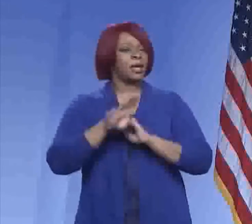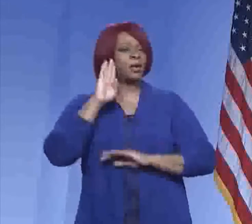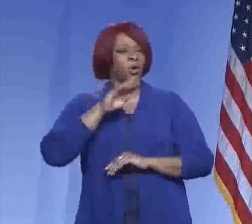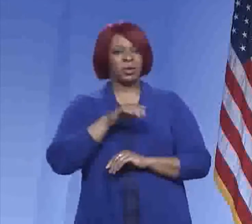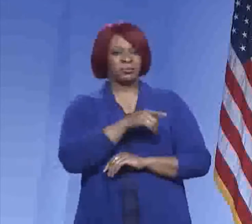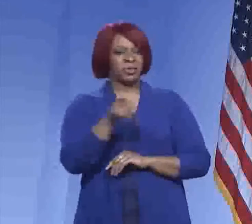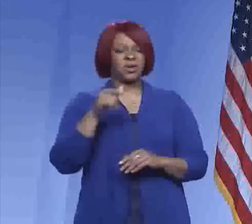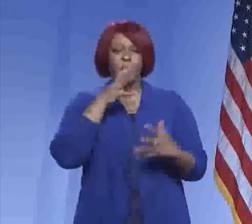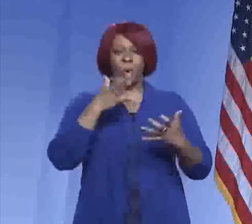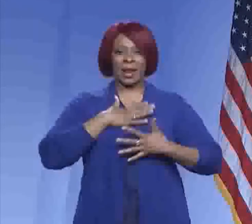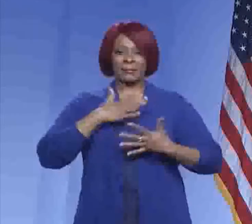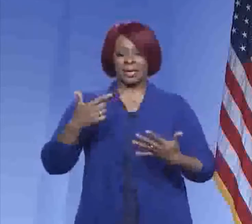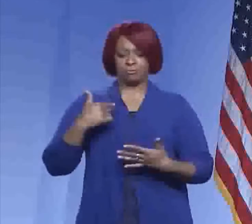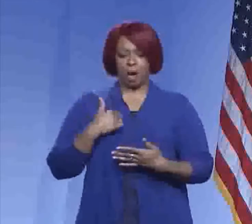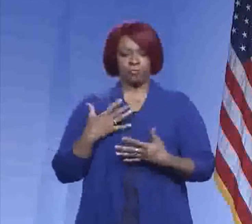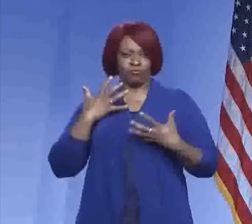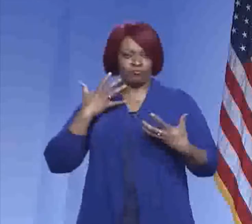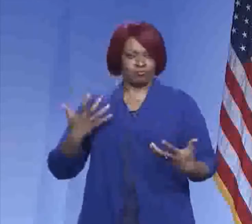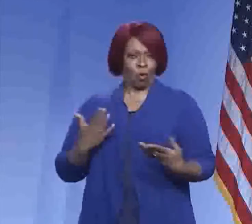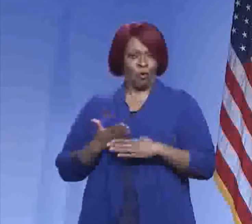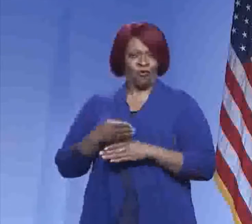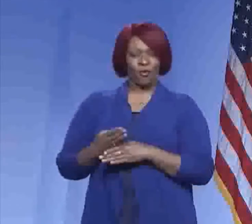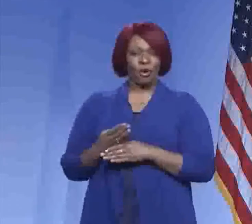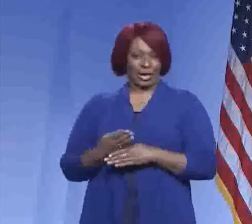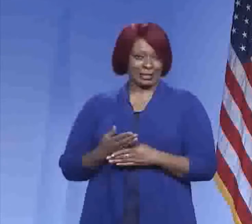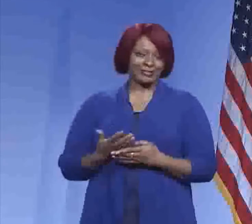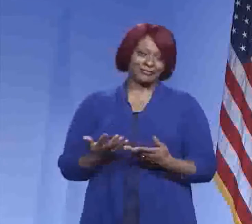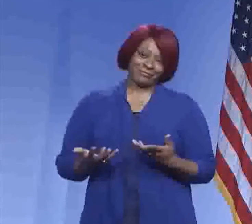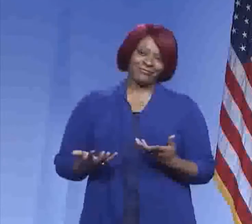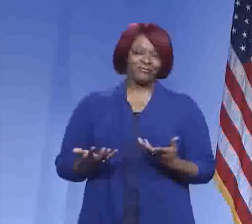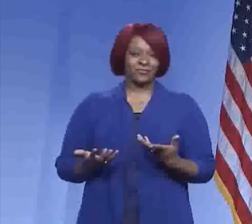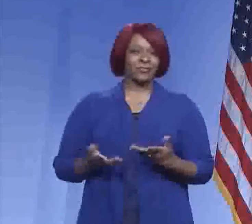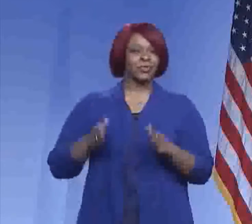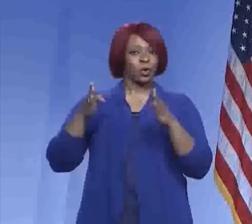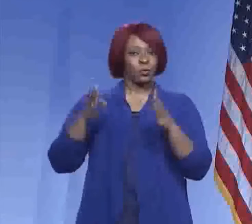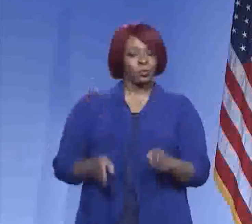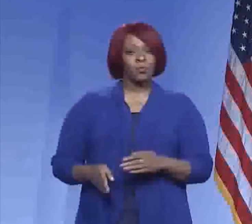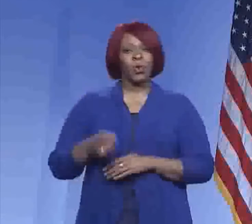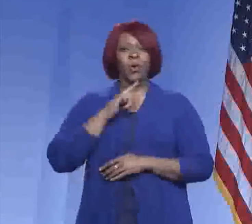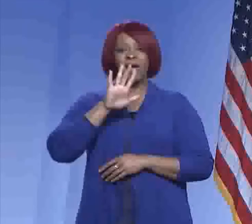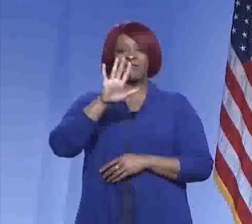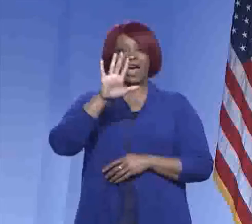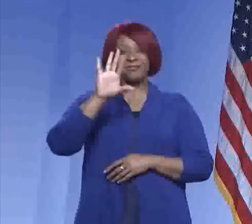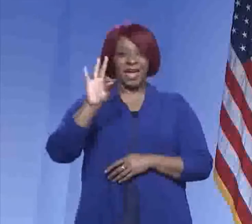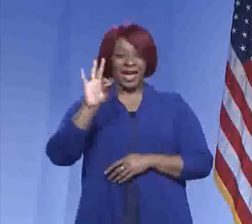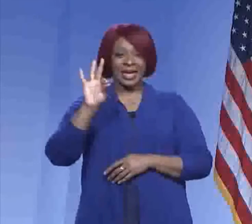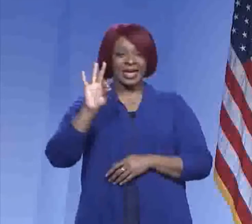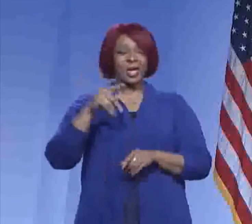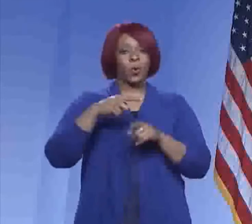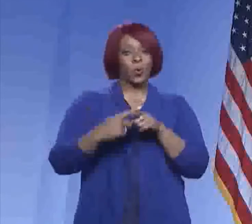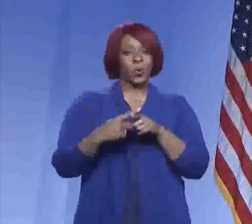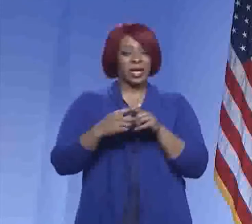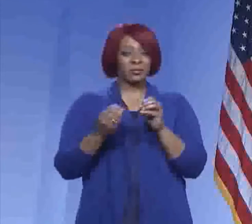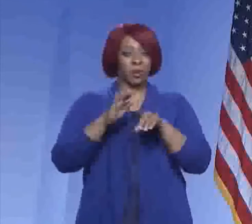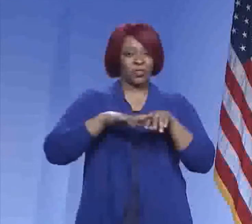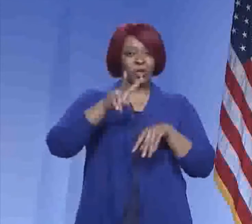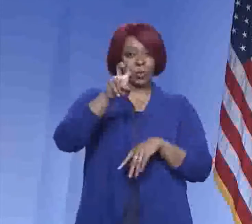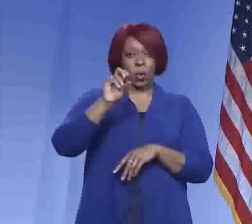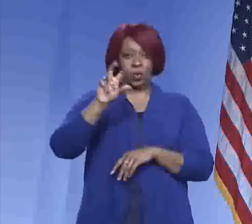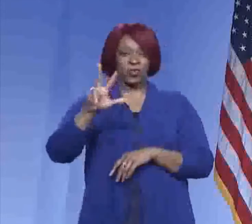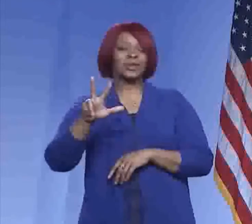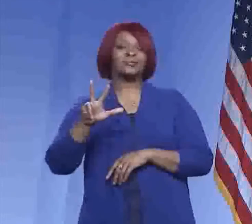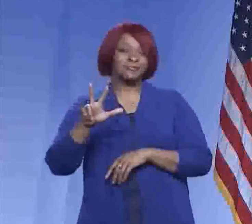I know none of us really want to admit that we're overweight, but a person that's 5'9", who weighs more than 203